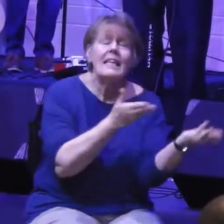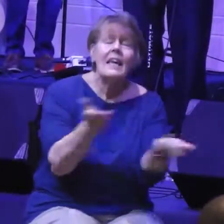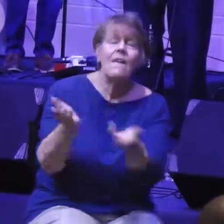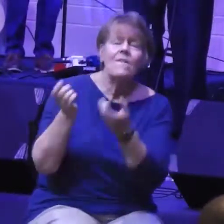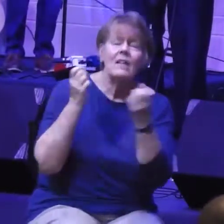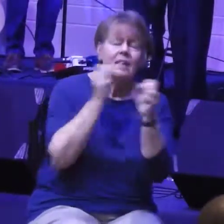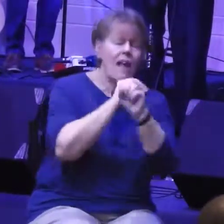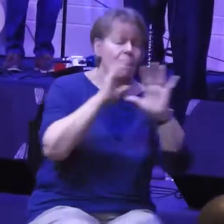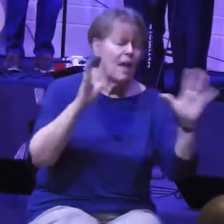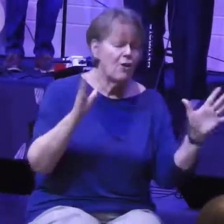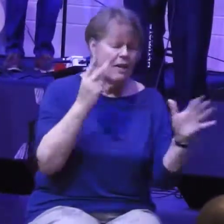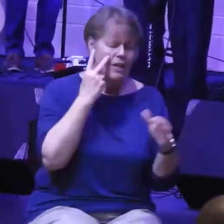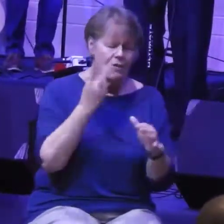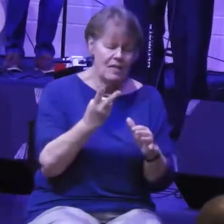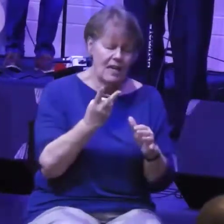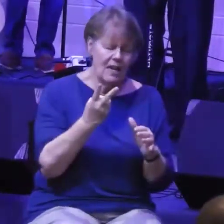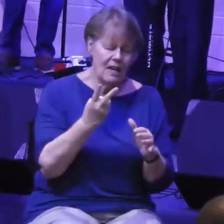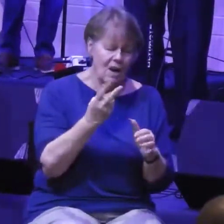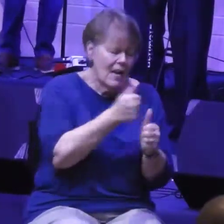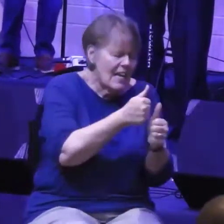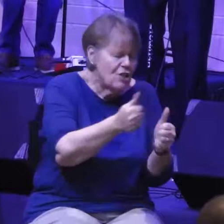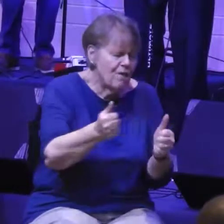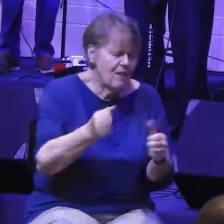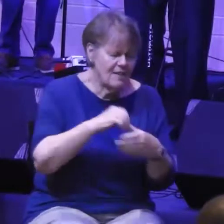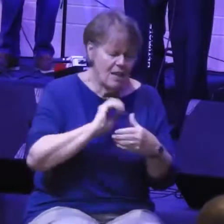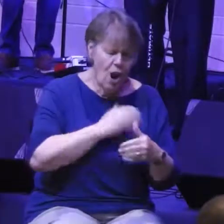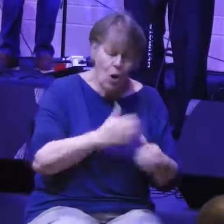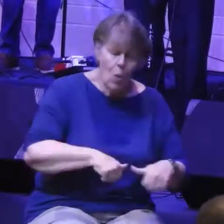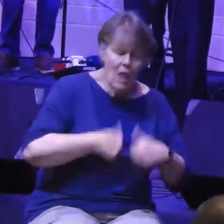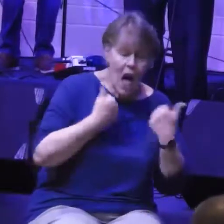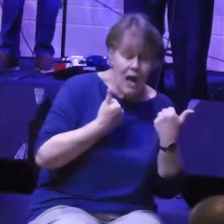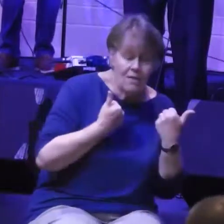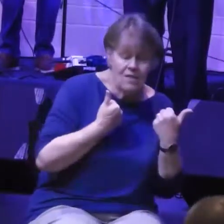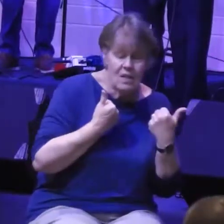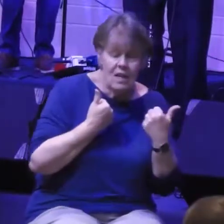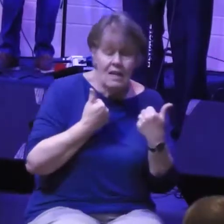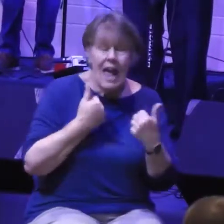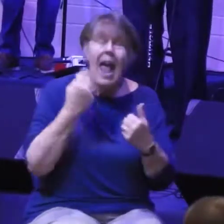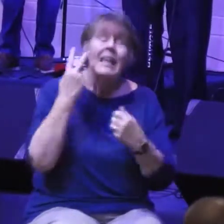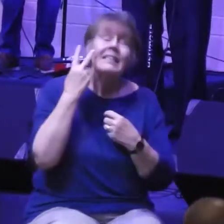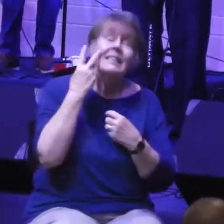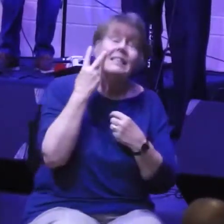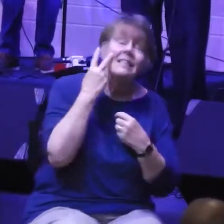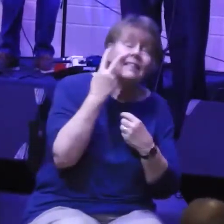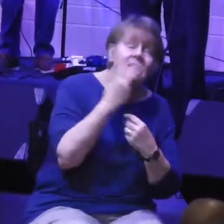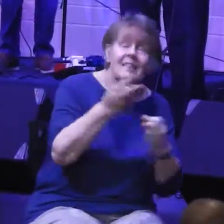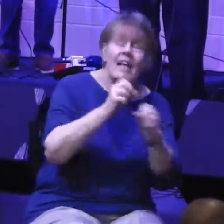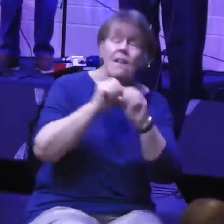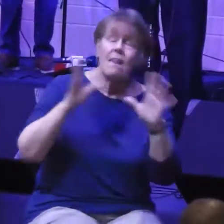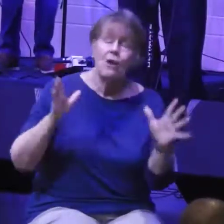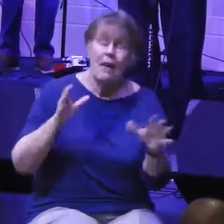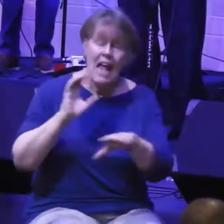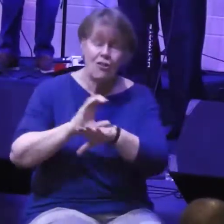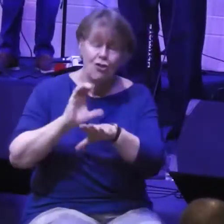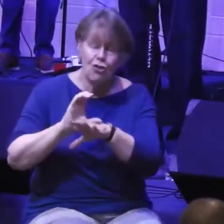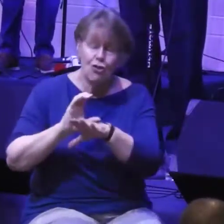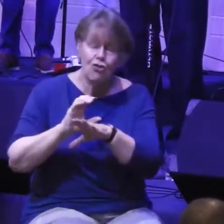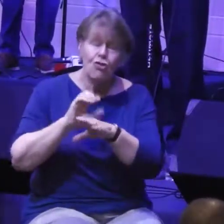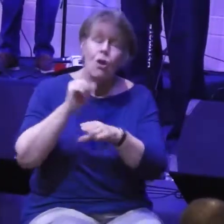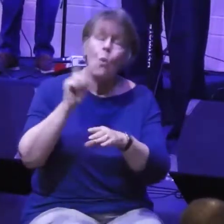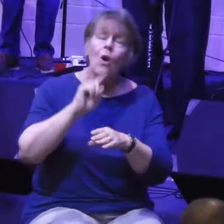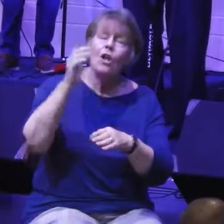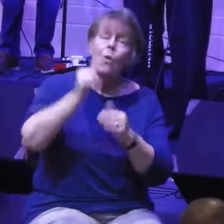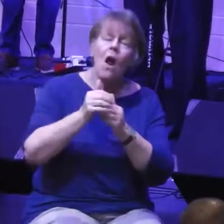each of us in our own lives and God, grant us a clarity as a church to see where you are leading us together and may that ability